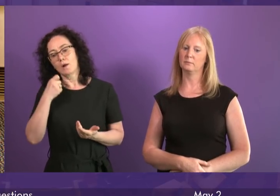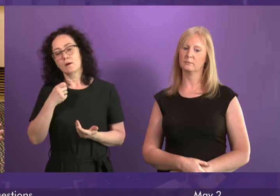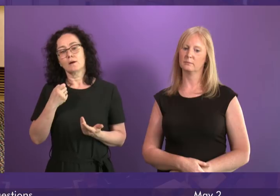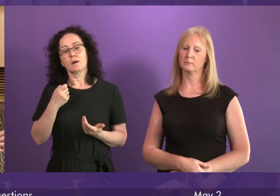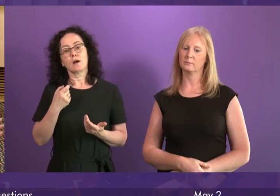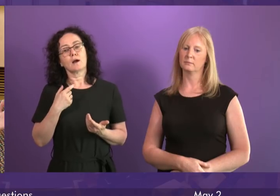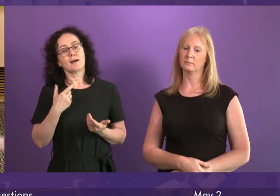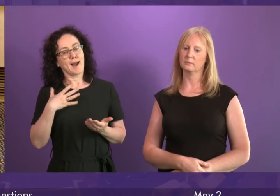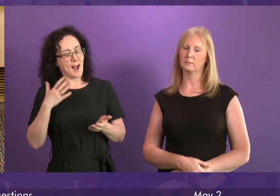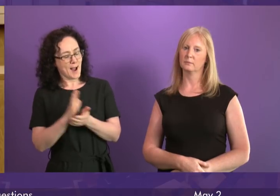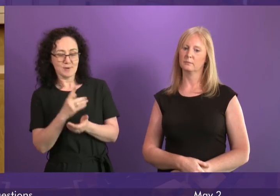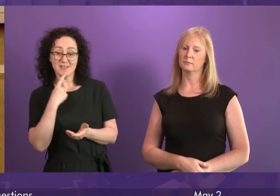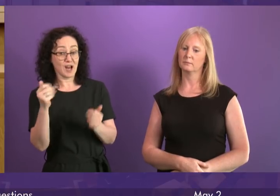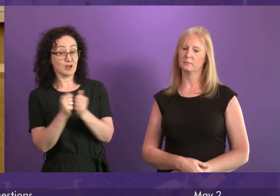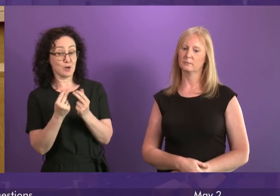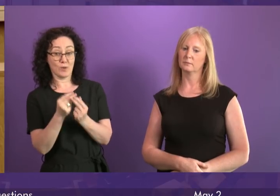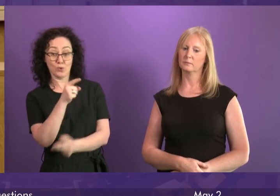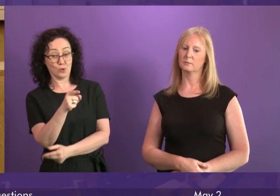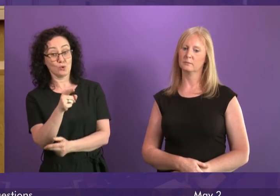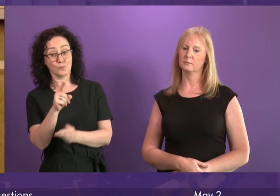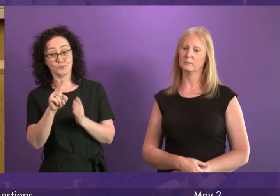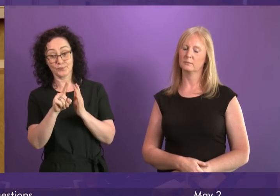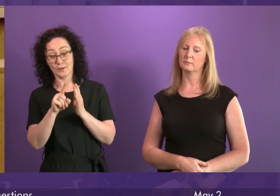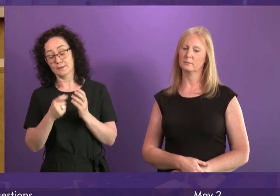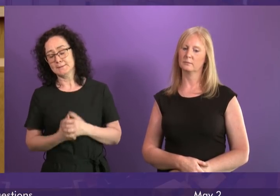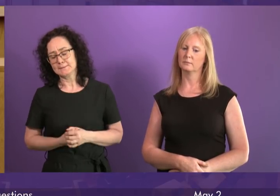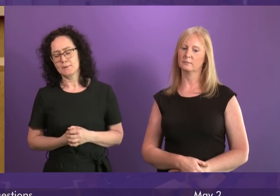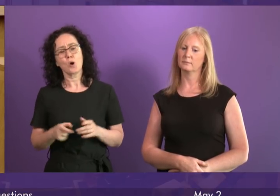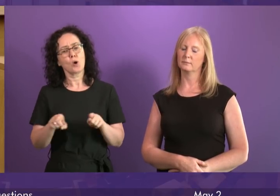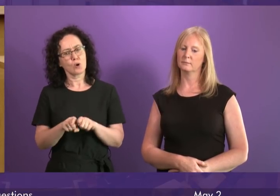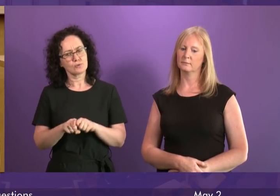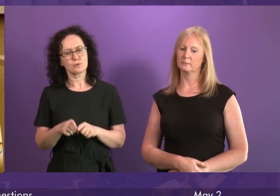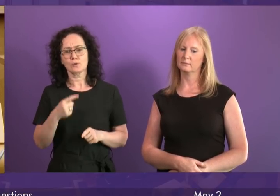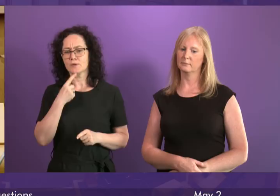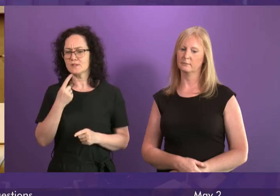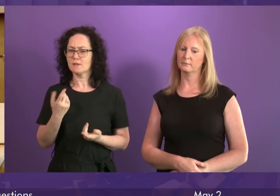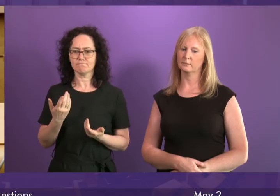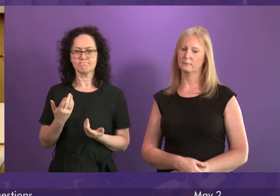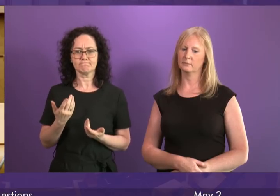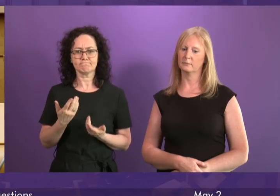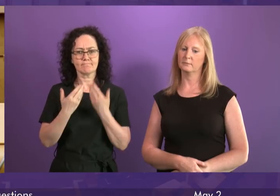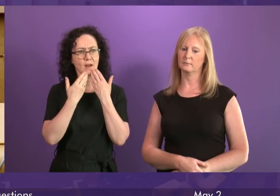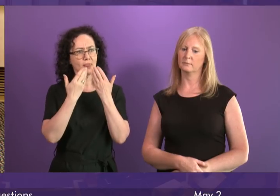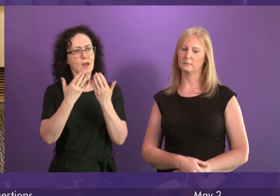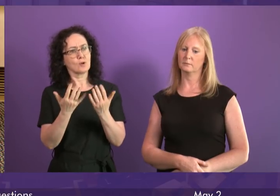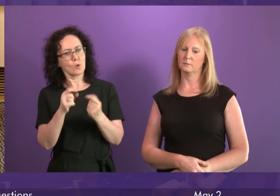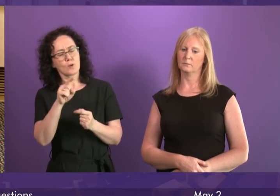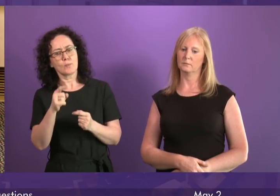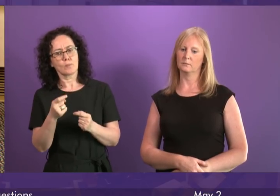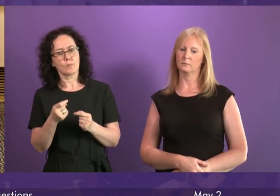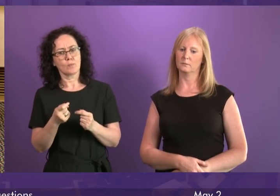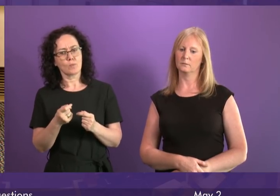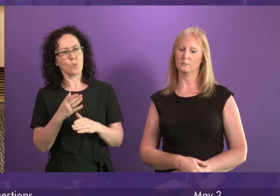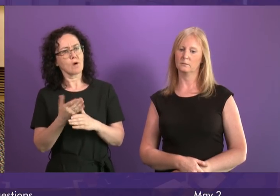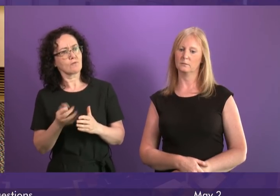agree with Jamie Green's assessment of the Commission's report I would also welcome and pay tribute to the work of Professor David Begg and indeed